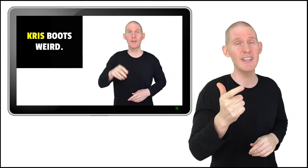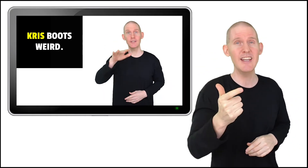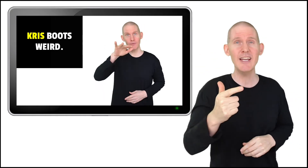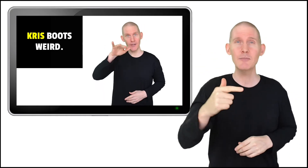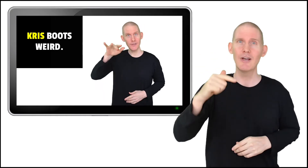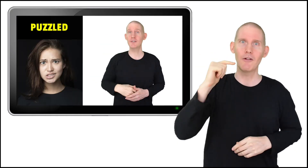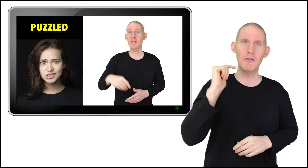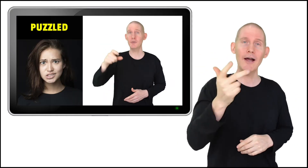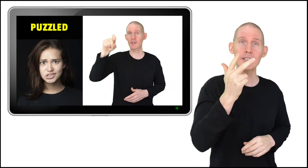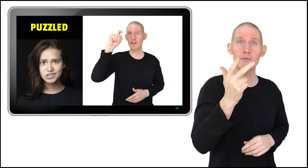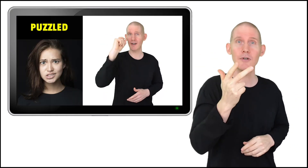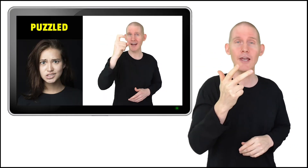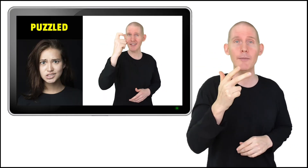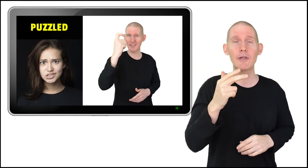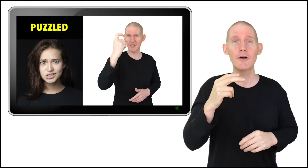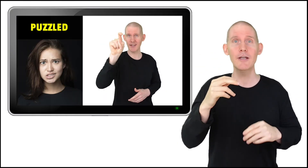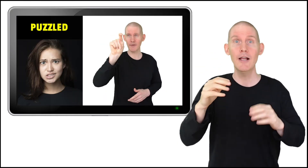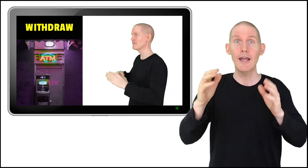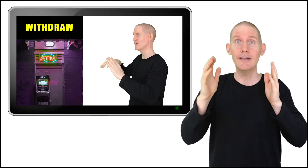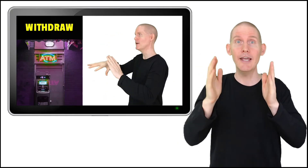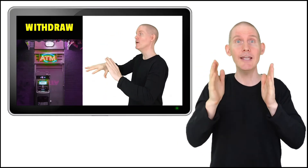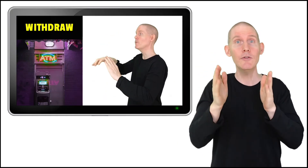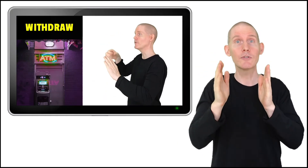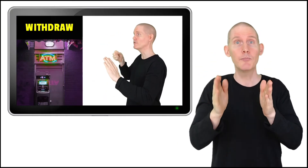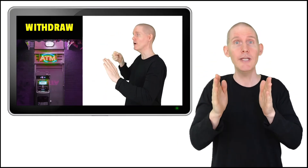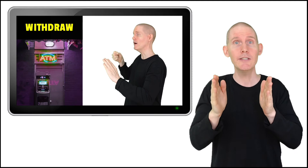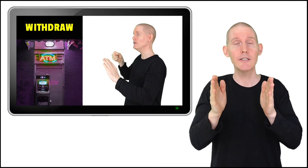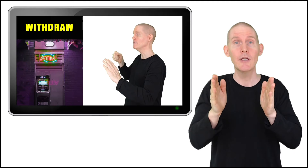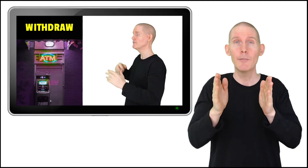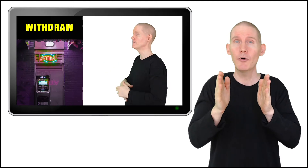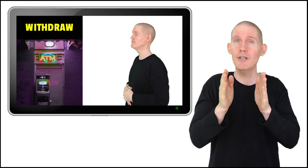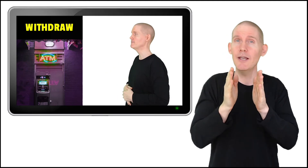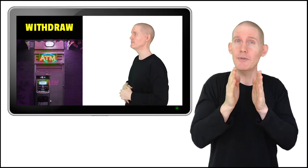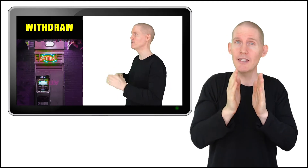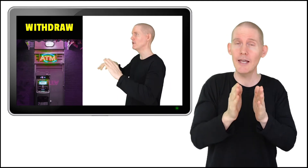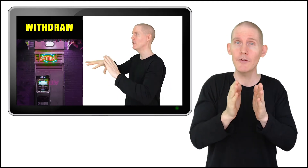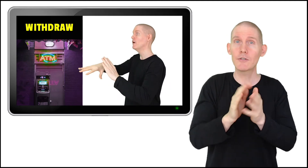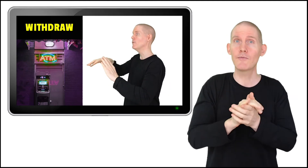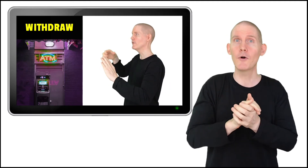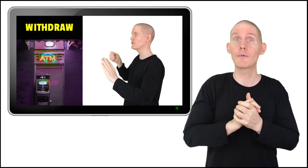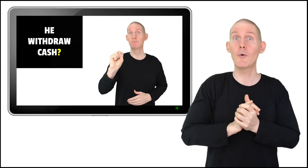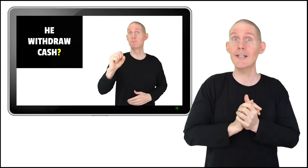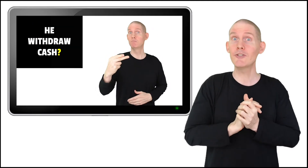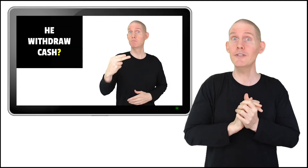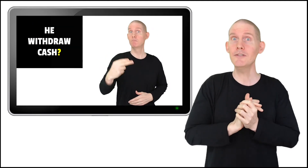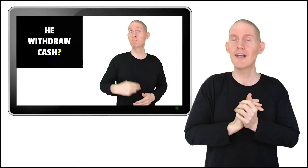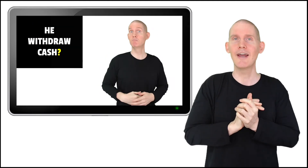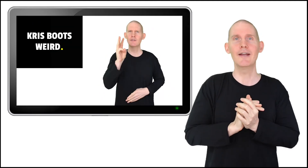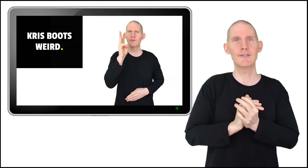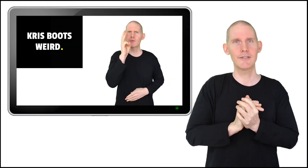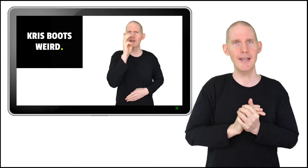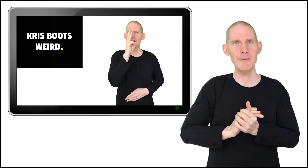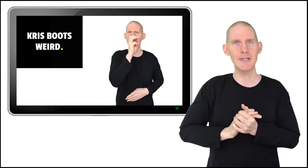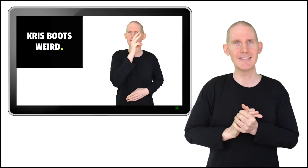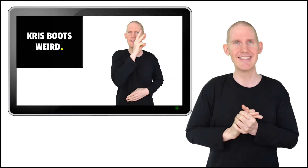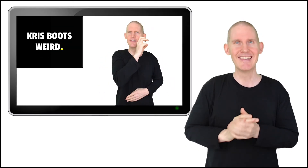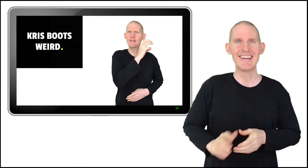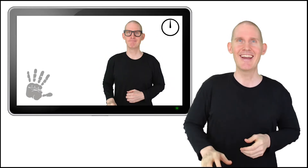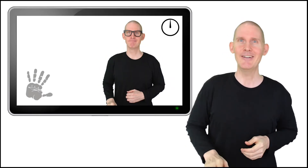names, lots of vocabulary, and taking those pieces putting them together to form questions and statements. And you